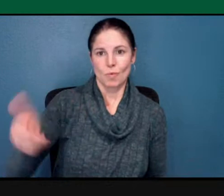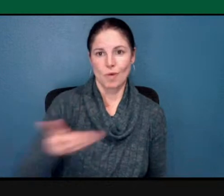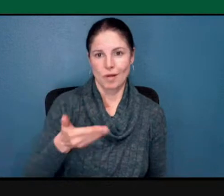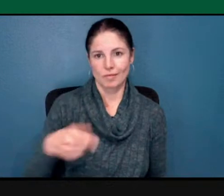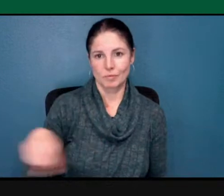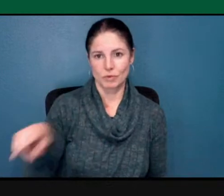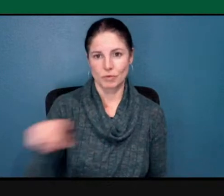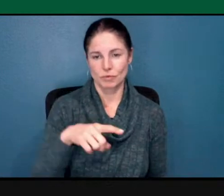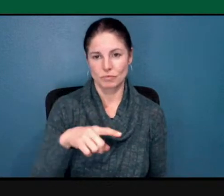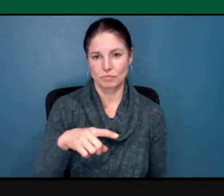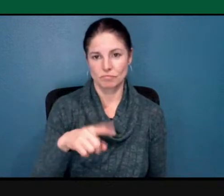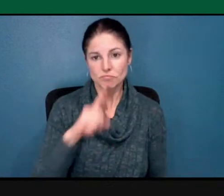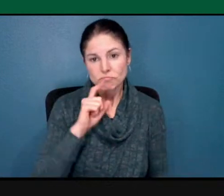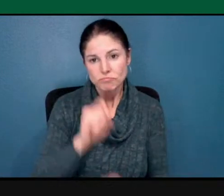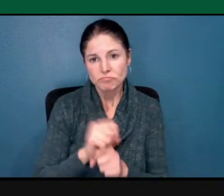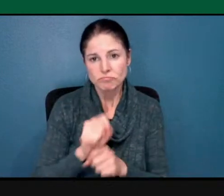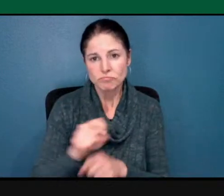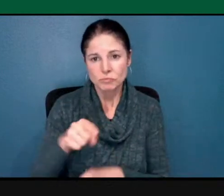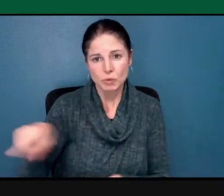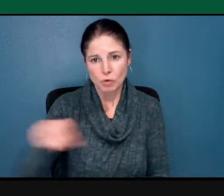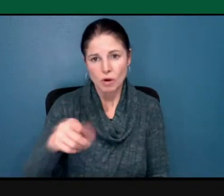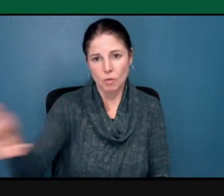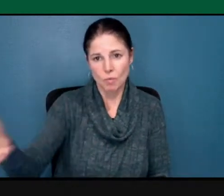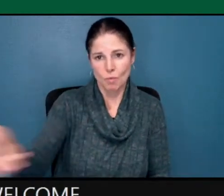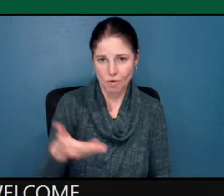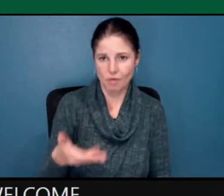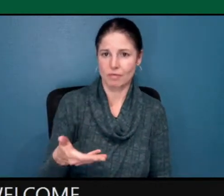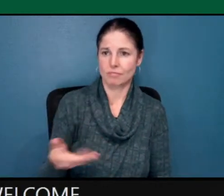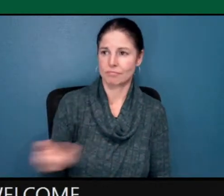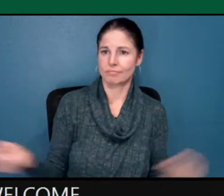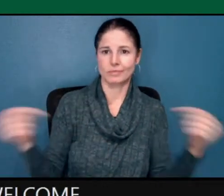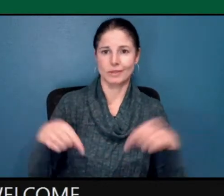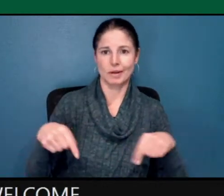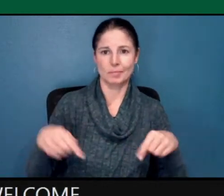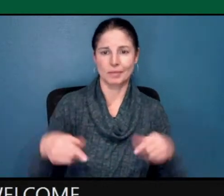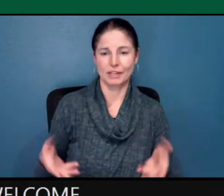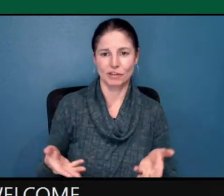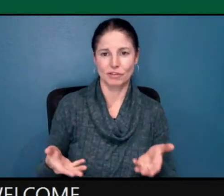but I wish you weren't here.